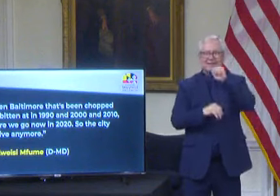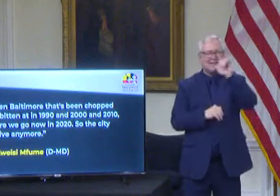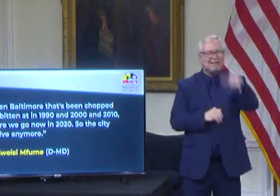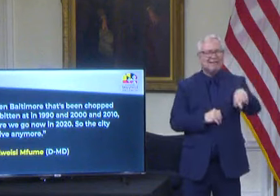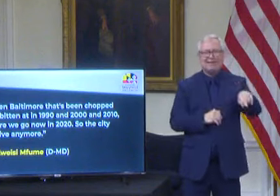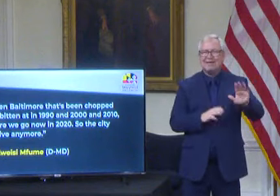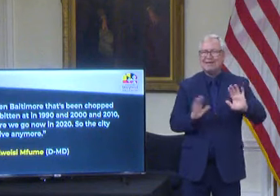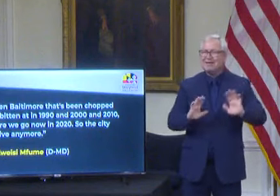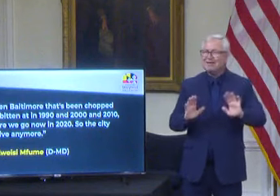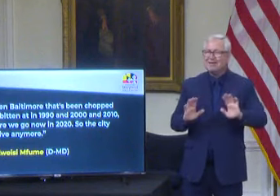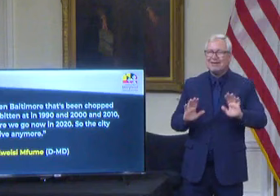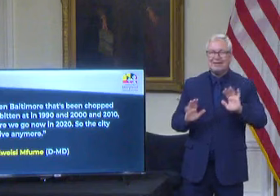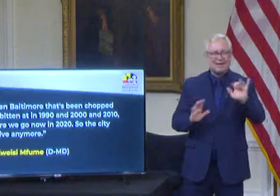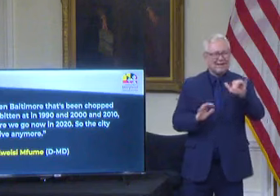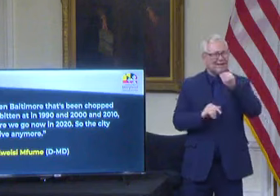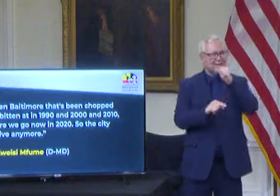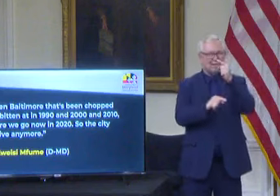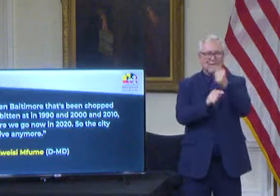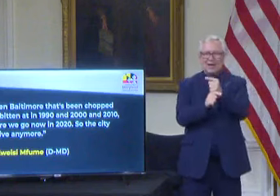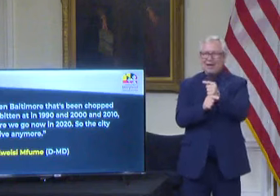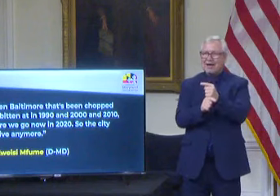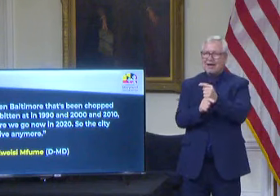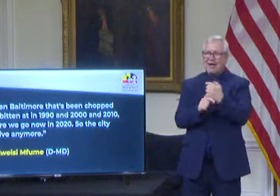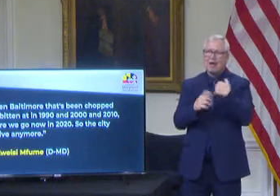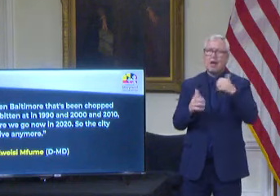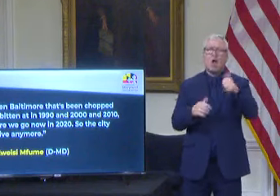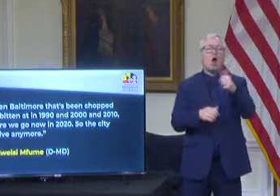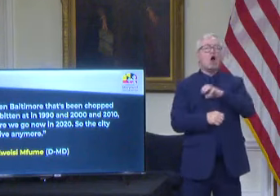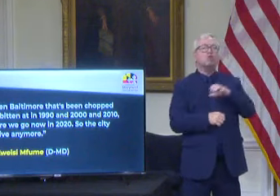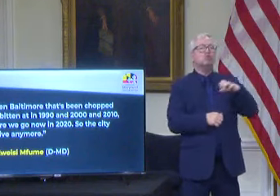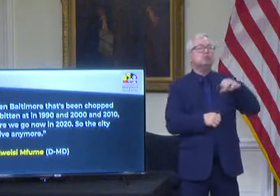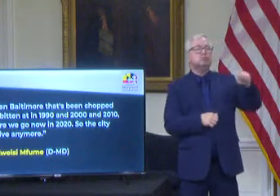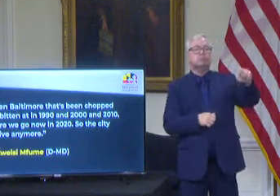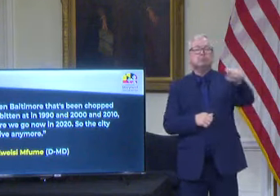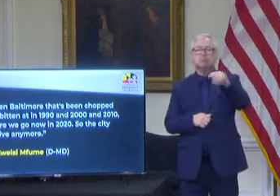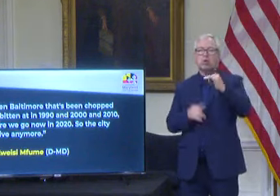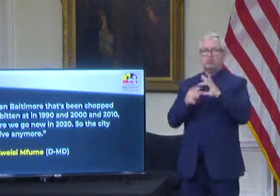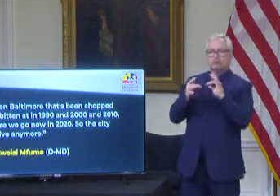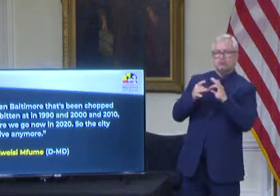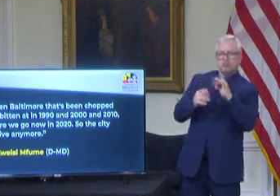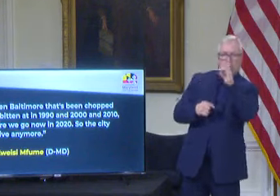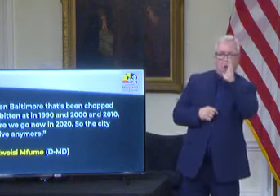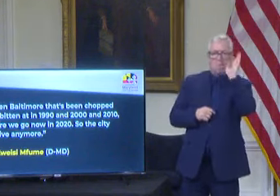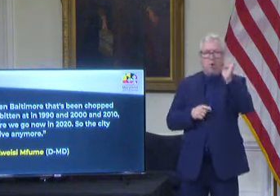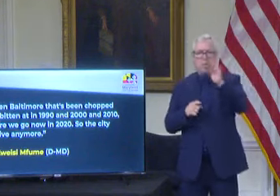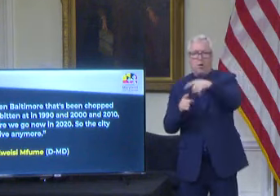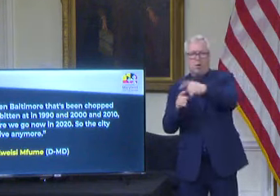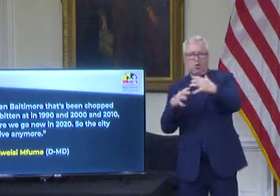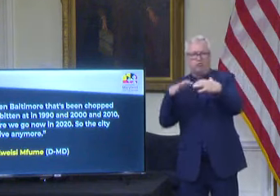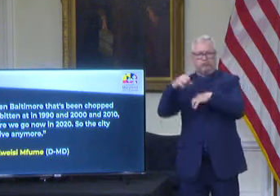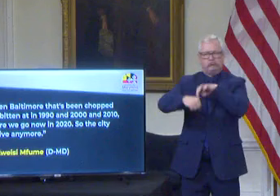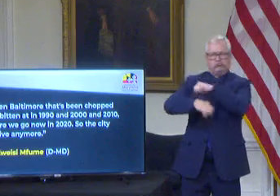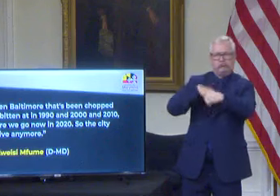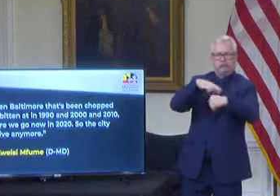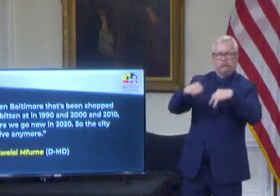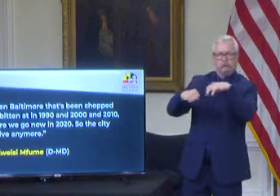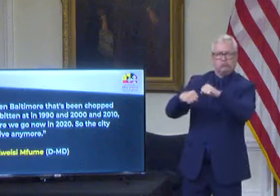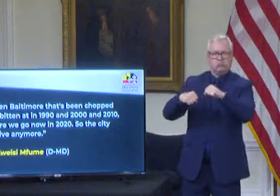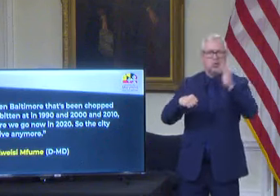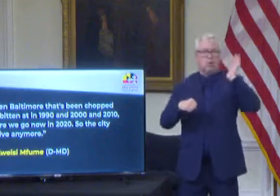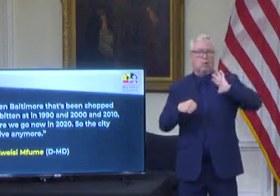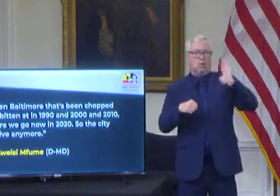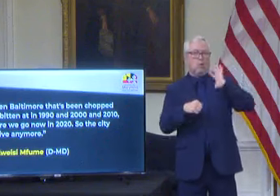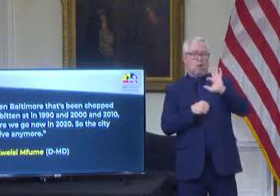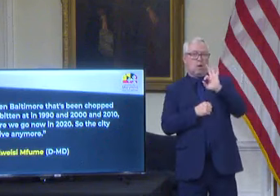And the congressman said that it's been Baltimore that's been chopped at and bitten at in 1990 and 2000 and